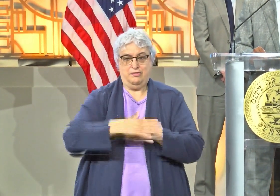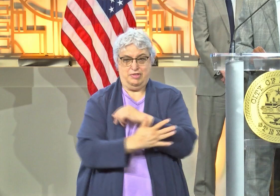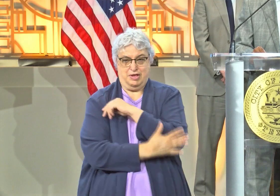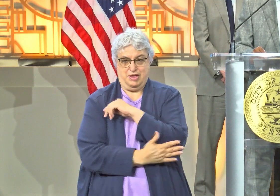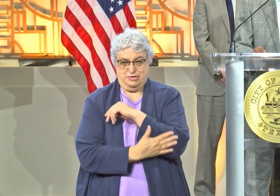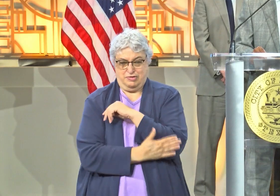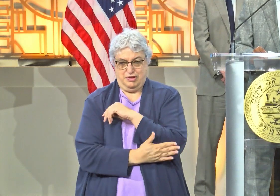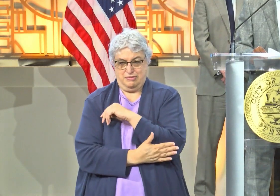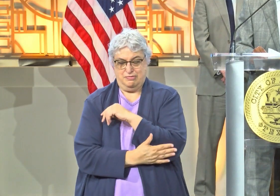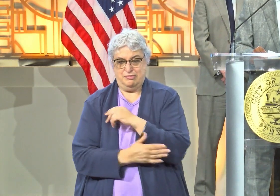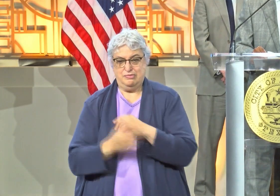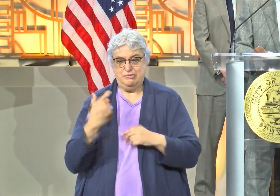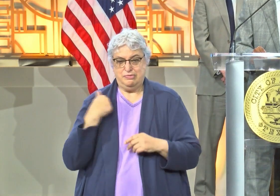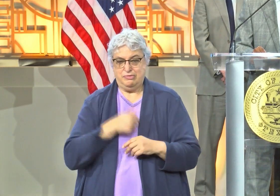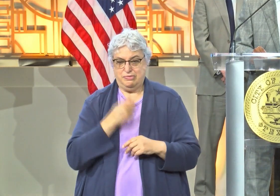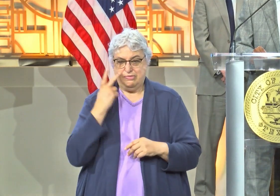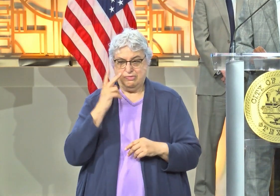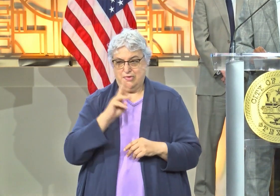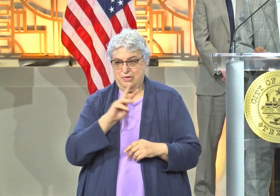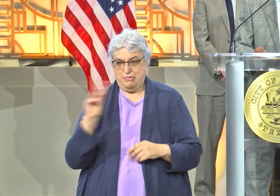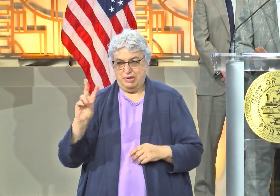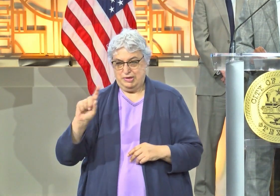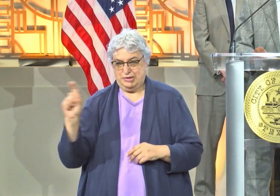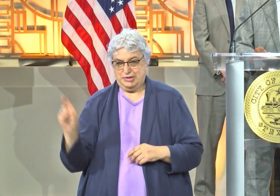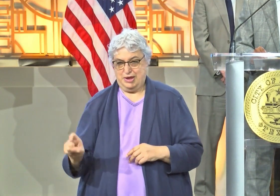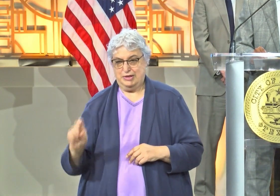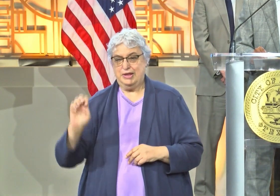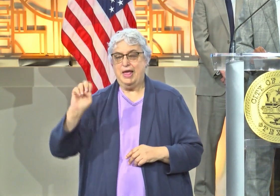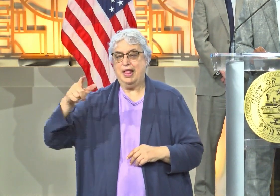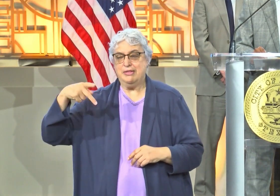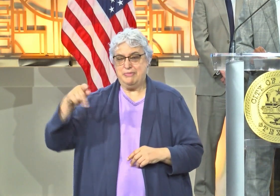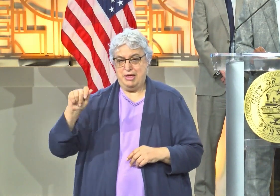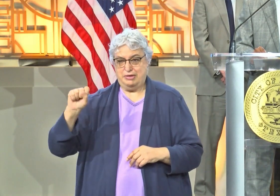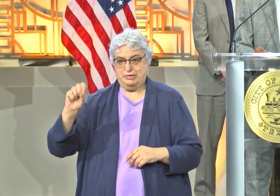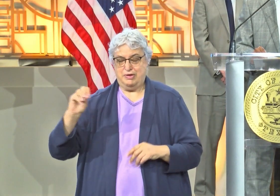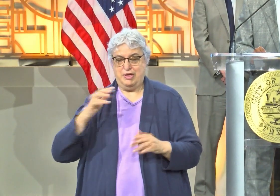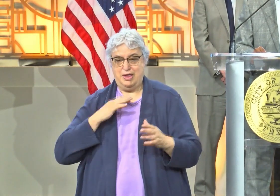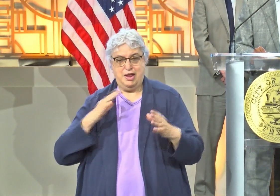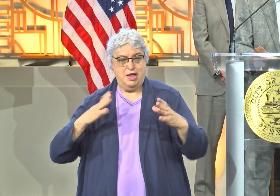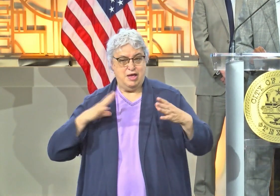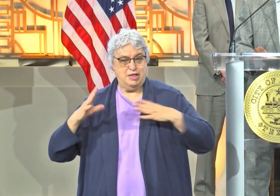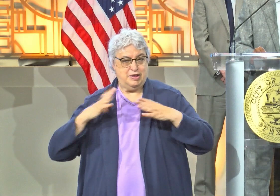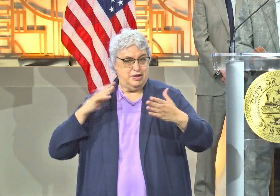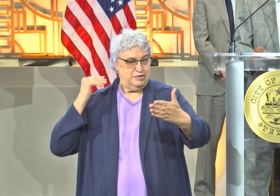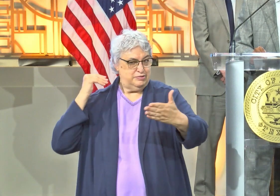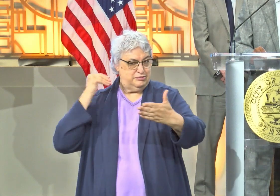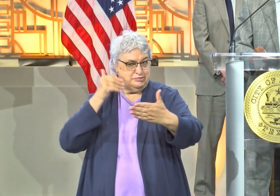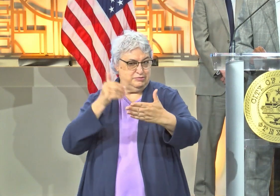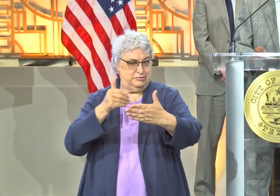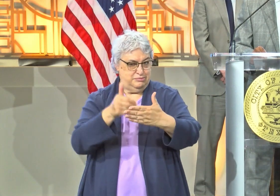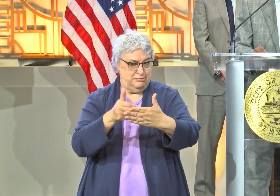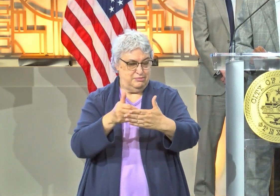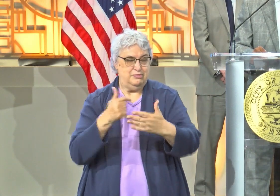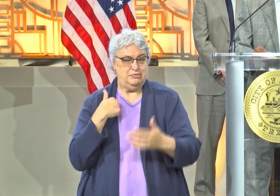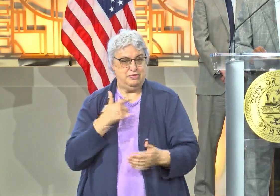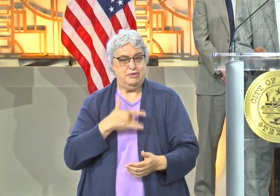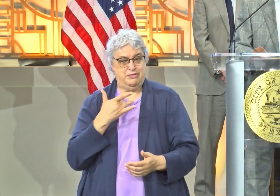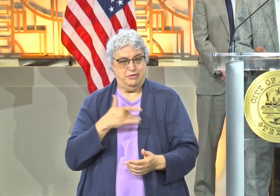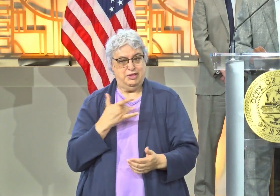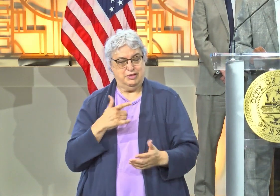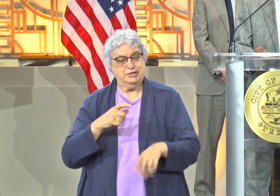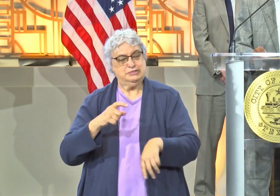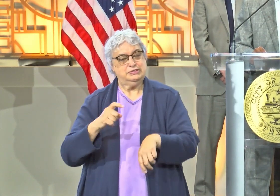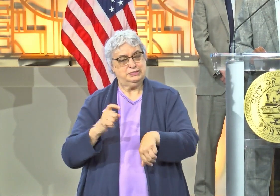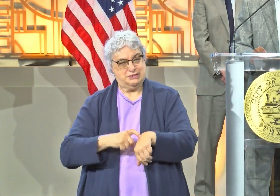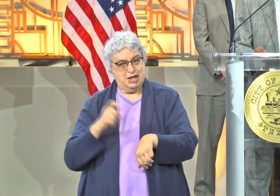based on what we are seeing in West Texas, and with the holidays quickly approaching, we felt compelled